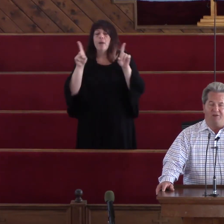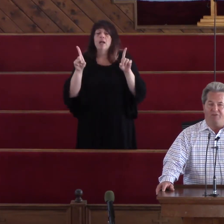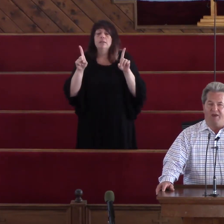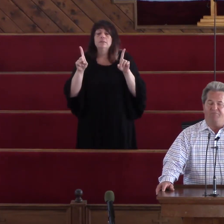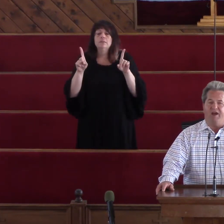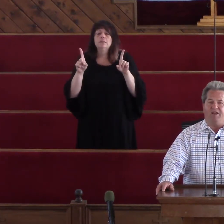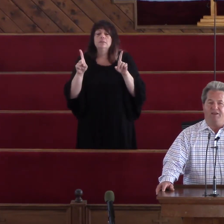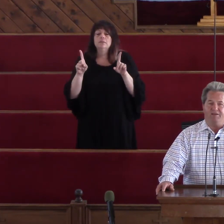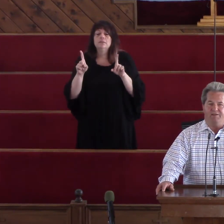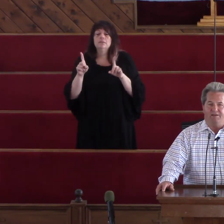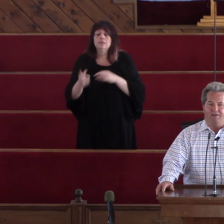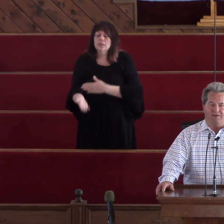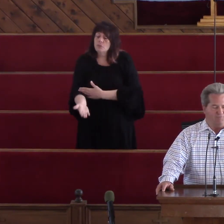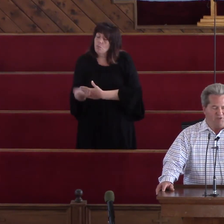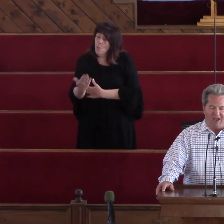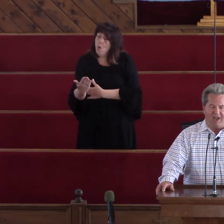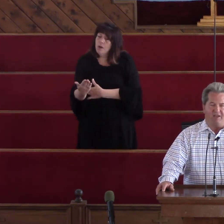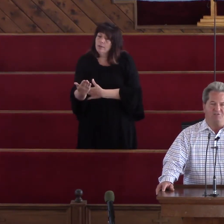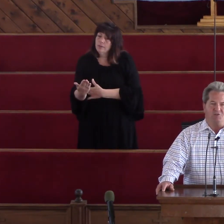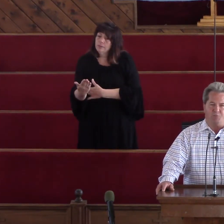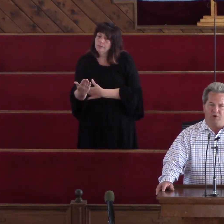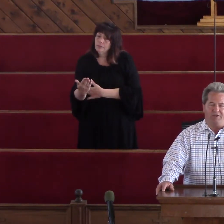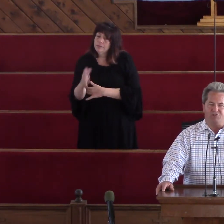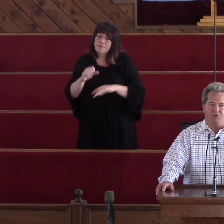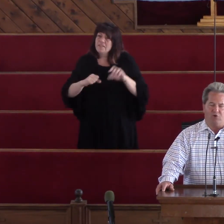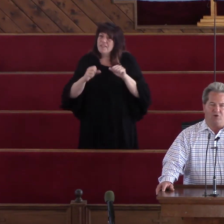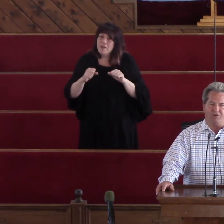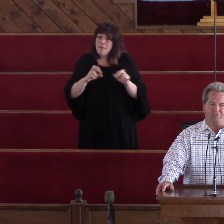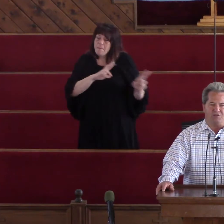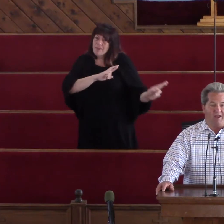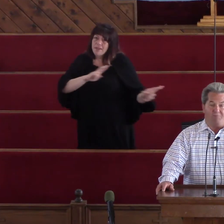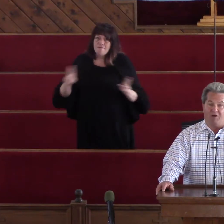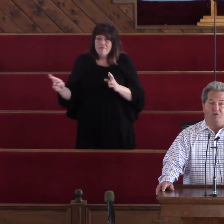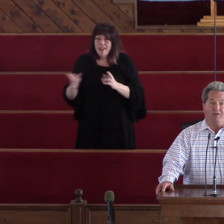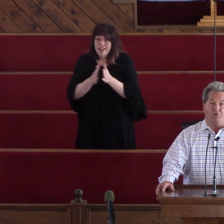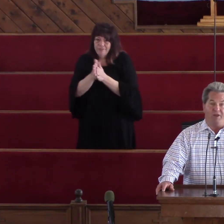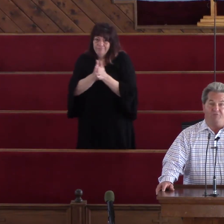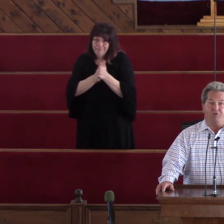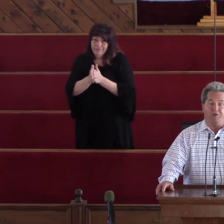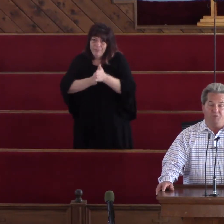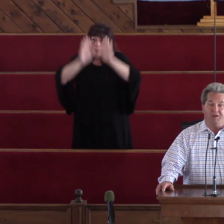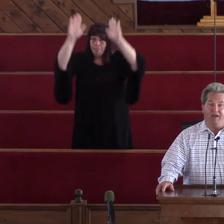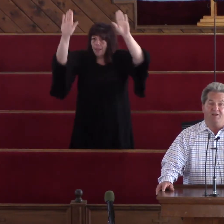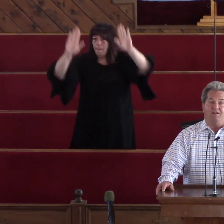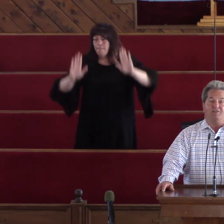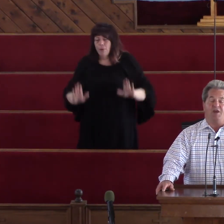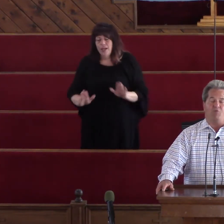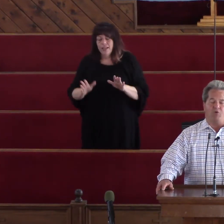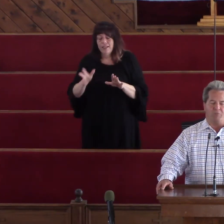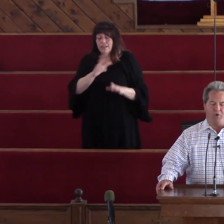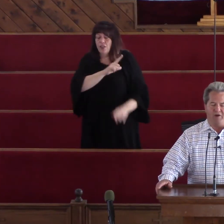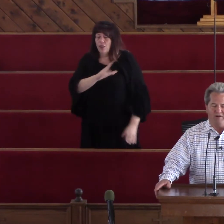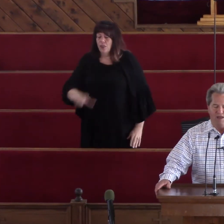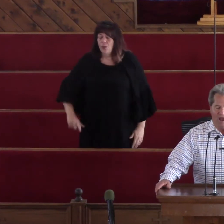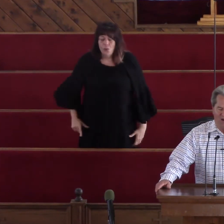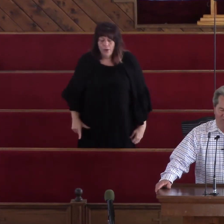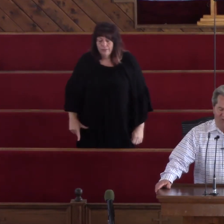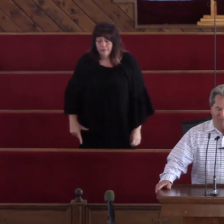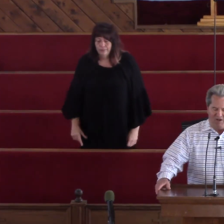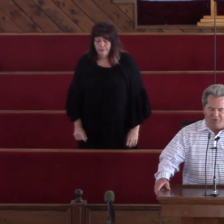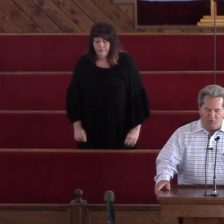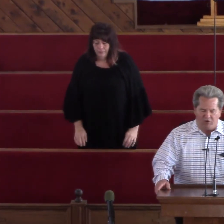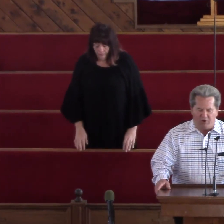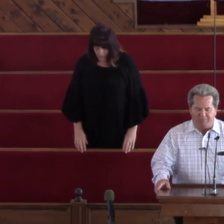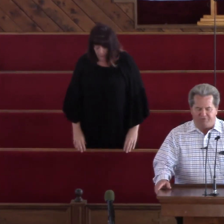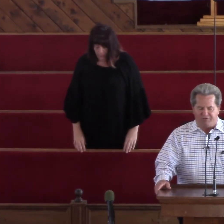climb up out of that valley Lift your hands And praise the Lord And say I'm not going to let no devil get me down Let's have a word of prayer Our